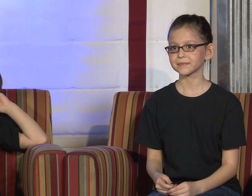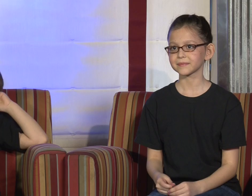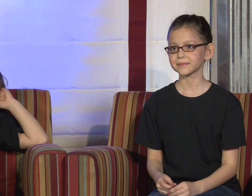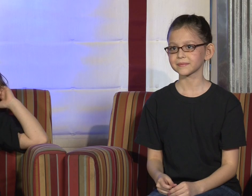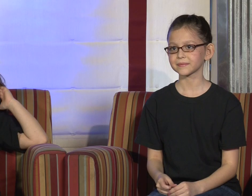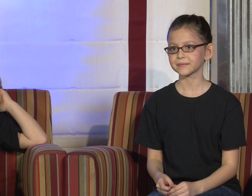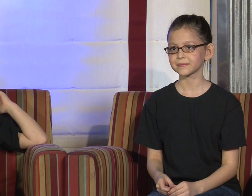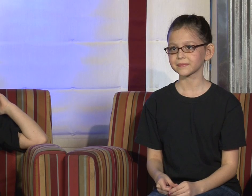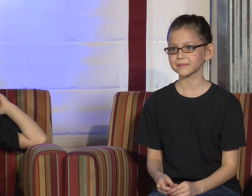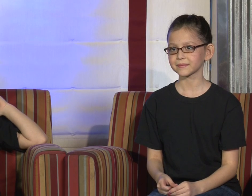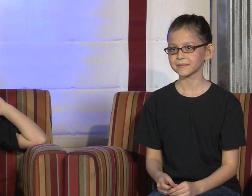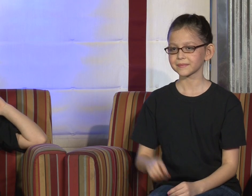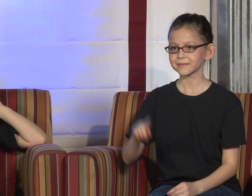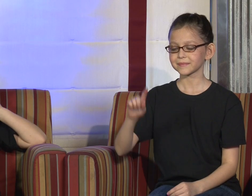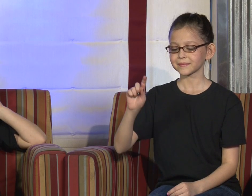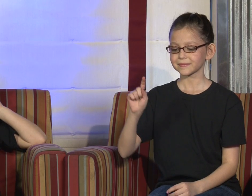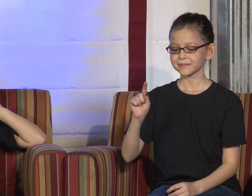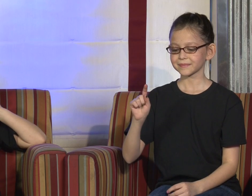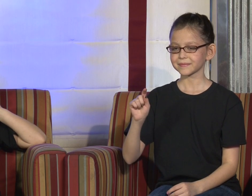Okay, Miss Megan. Can you give us a sentence?